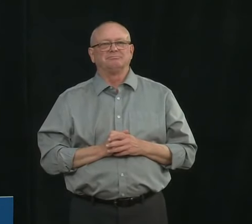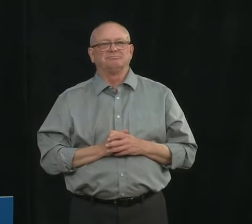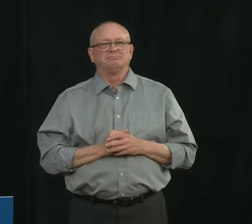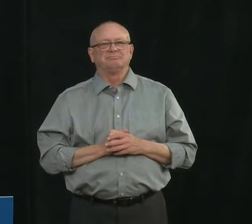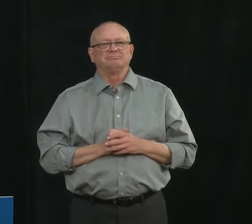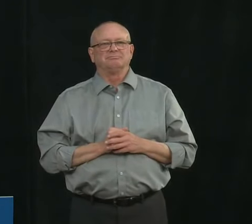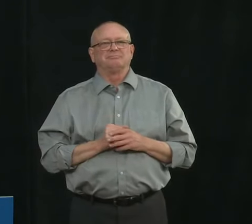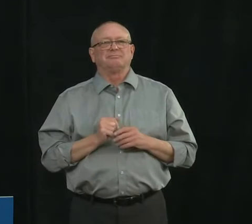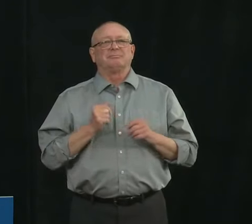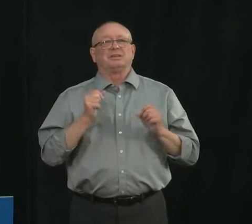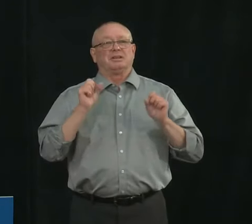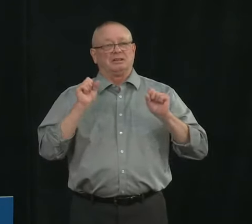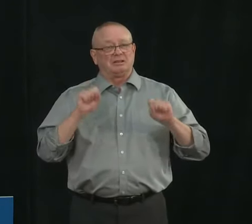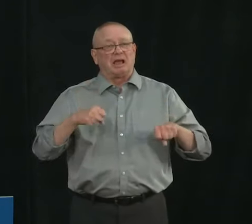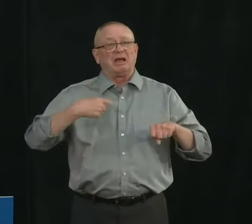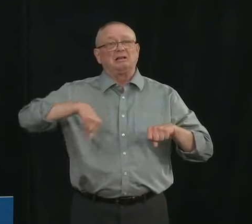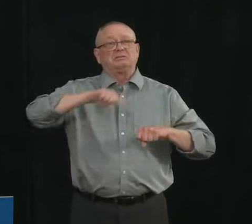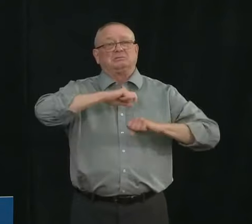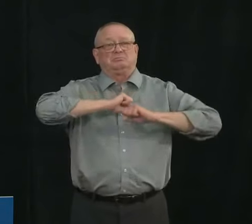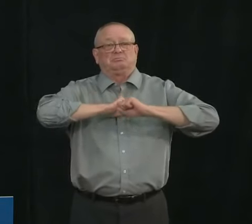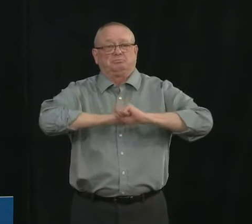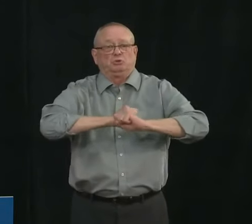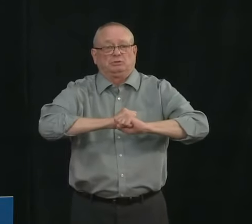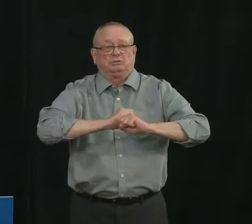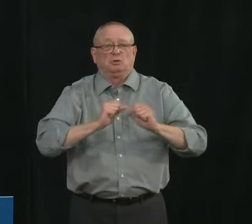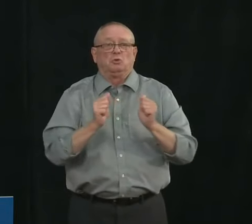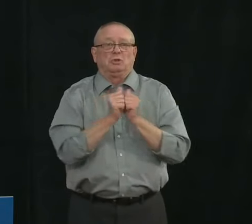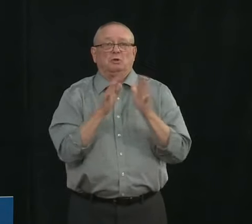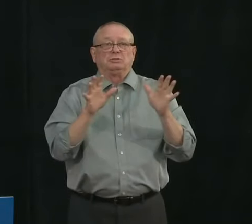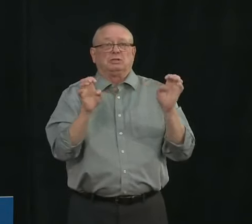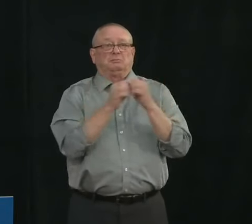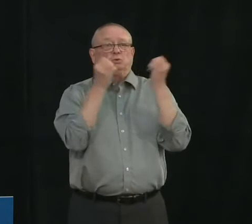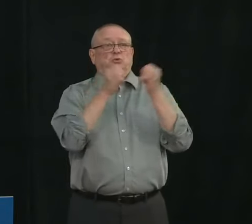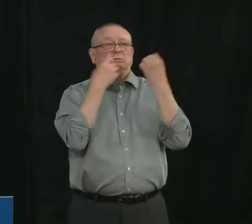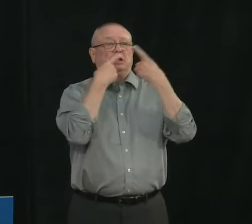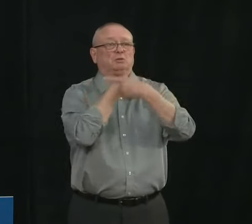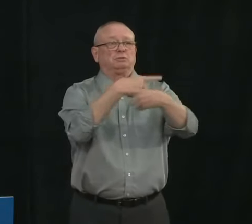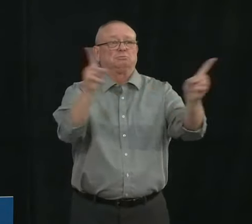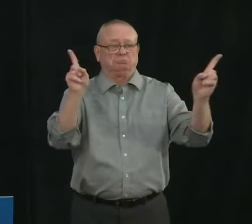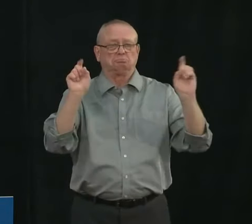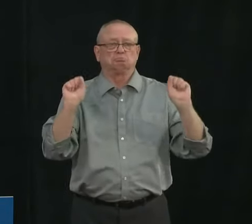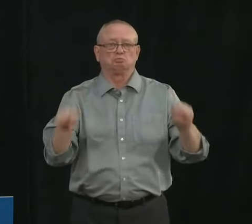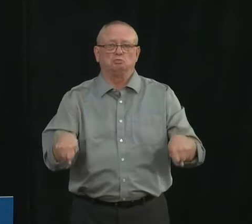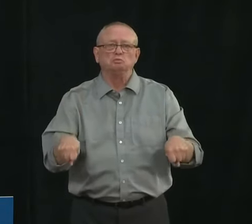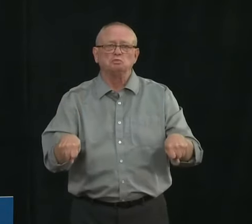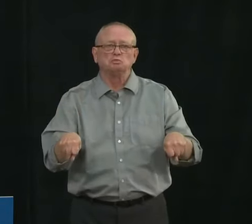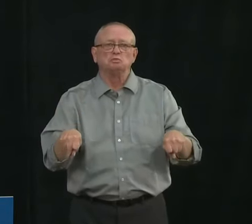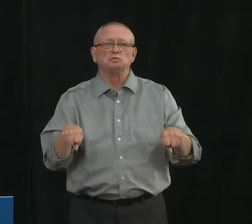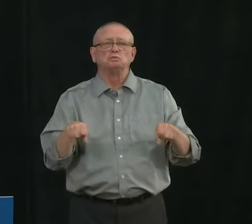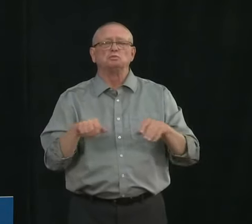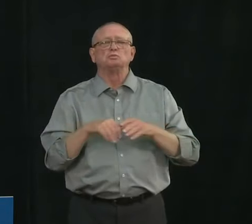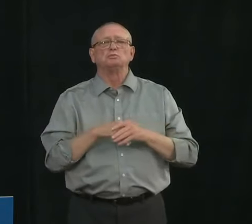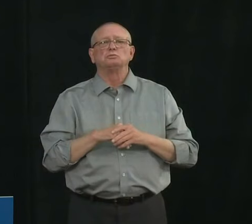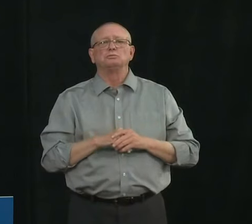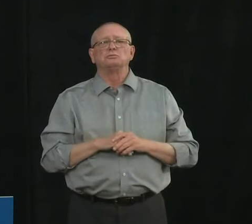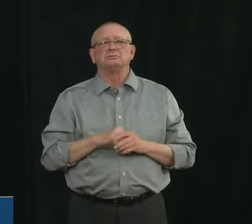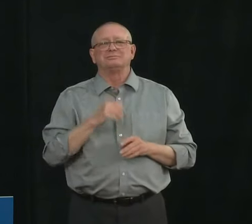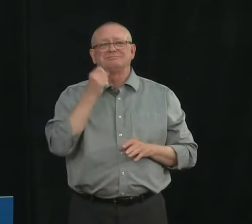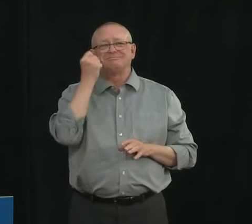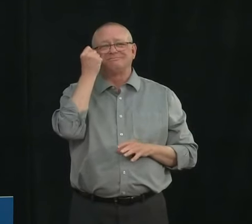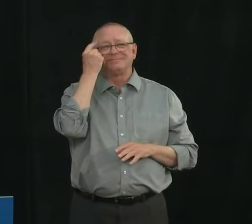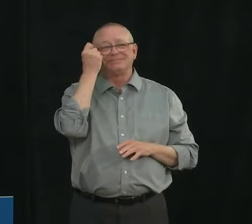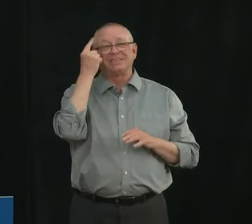a public health emergency to protect people from COVID. We do have tools, some tools with the declaration of the emergency